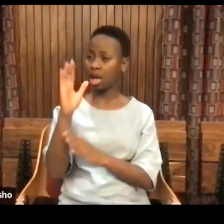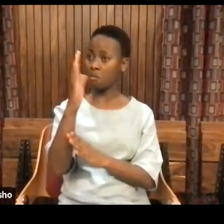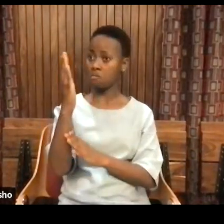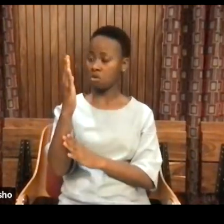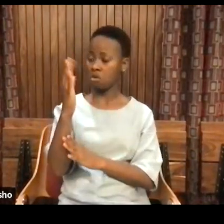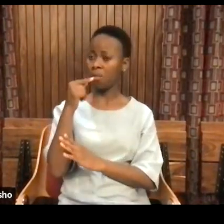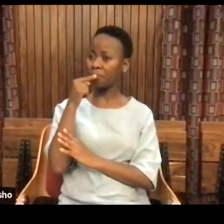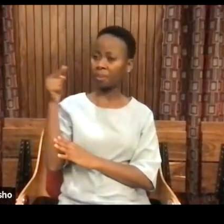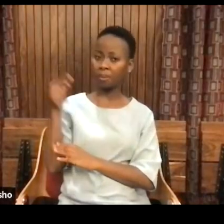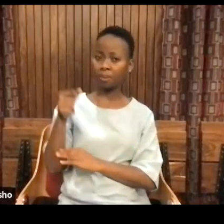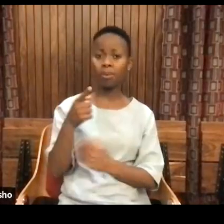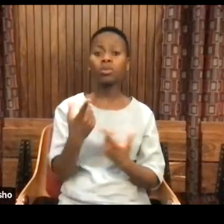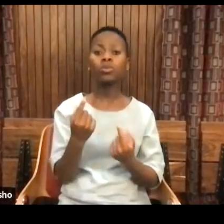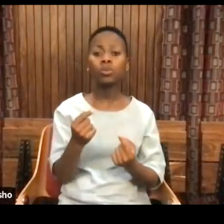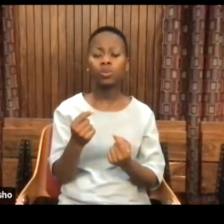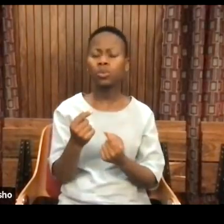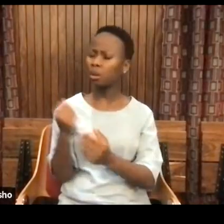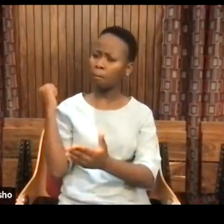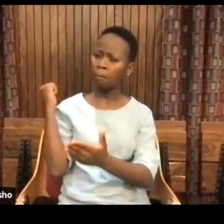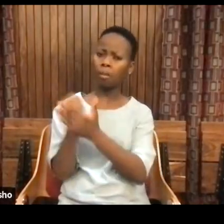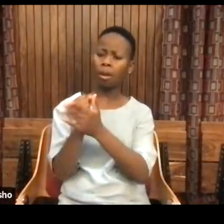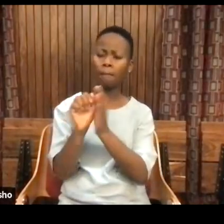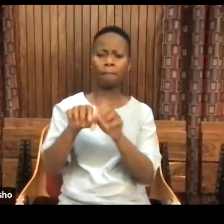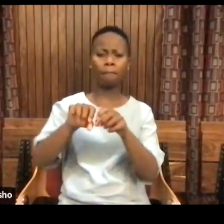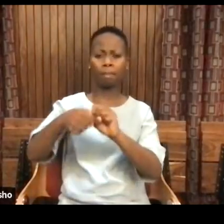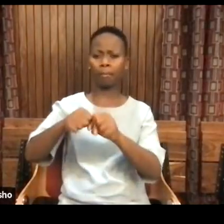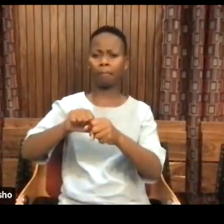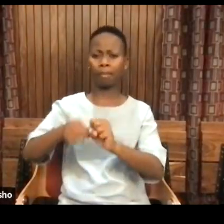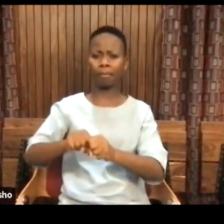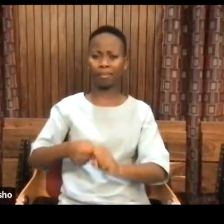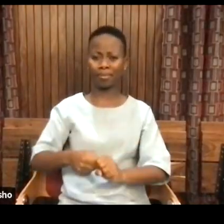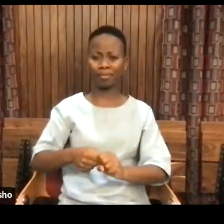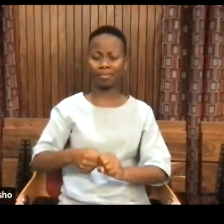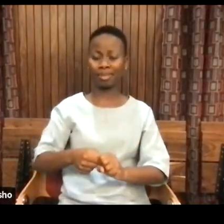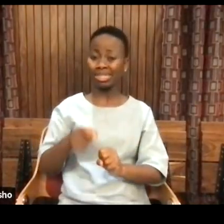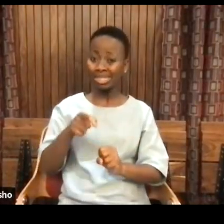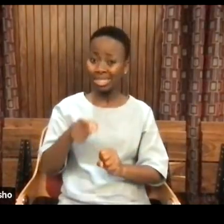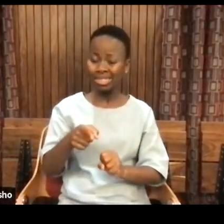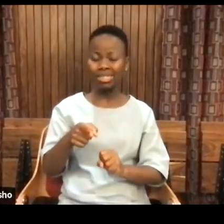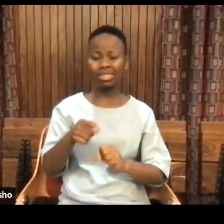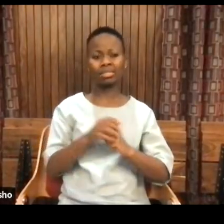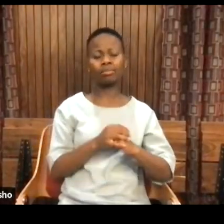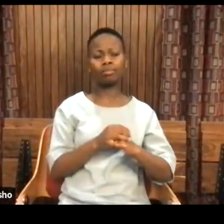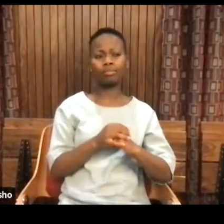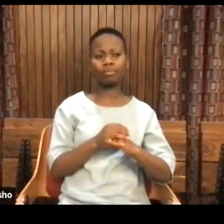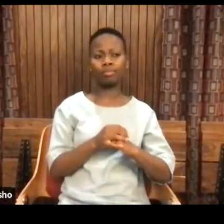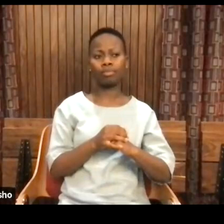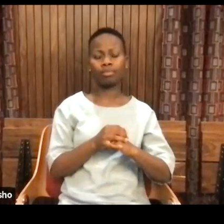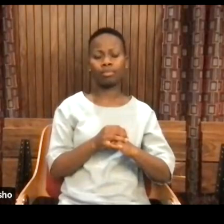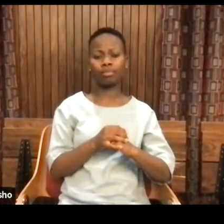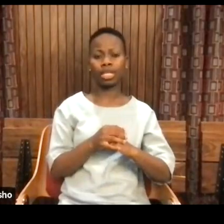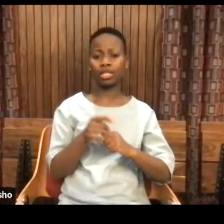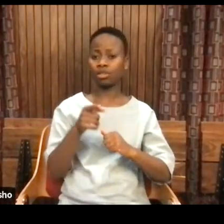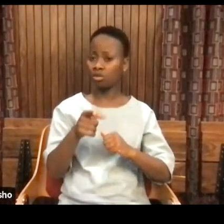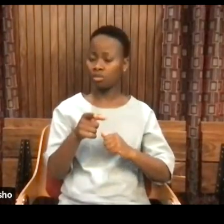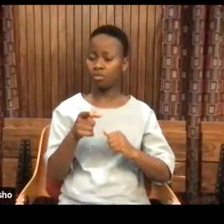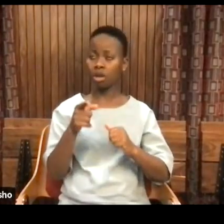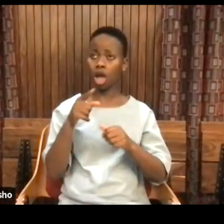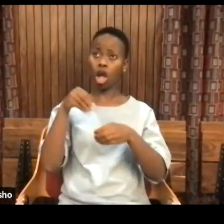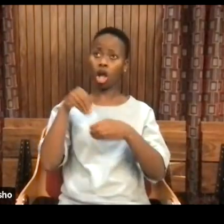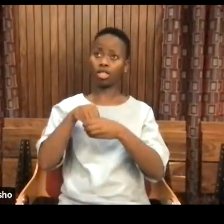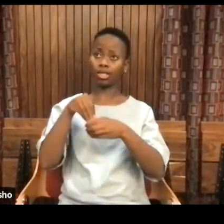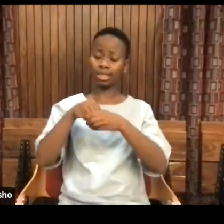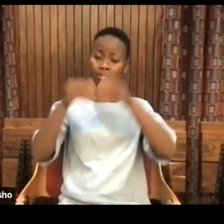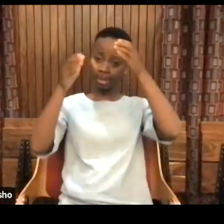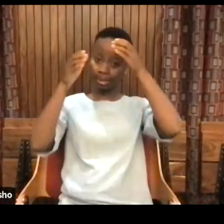Narcissistic rage leads to an effort to bolster up, bringing the concepts